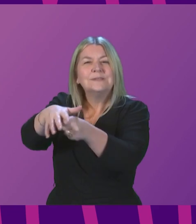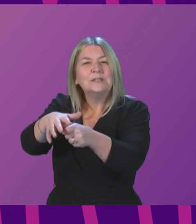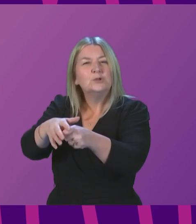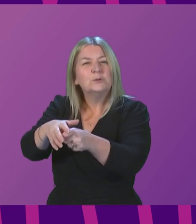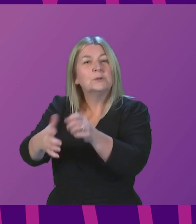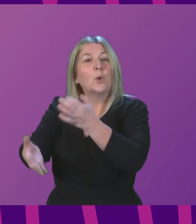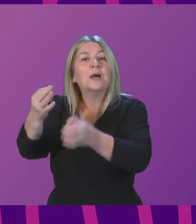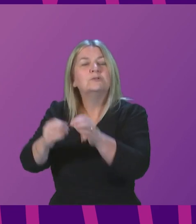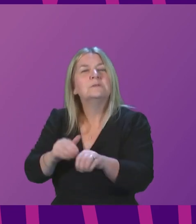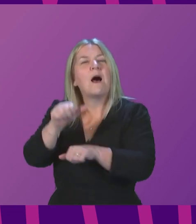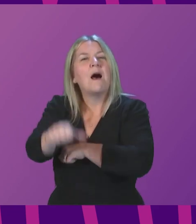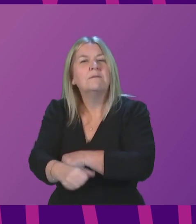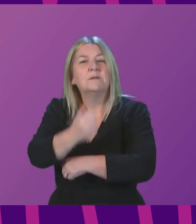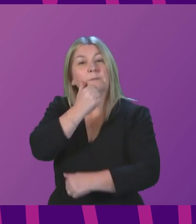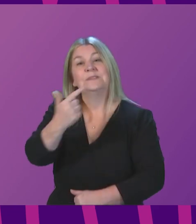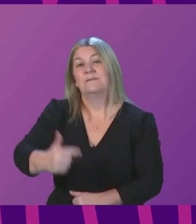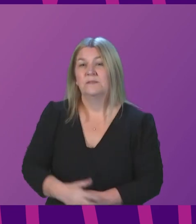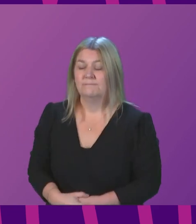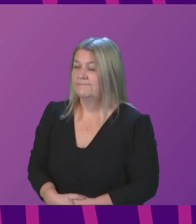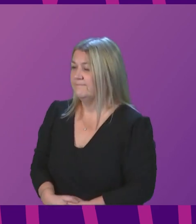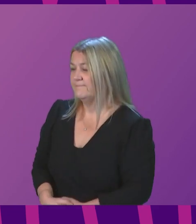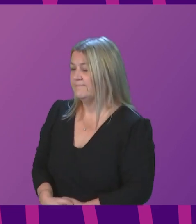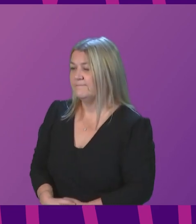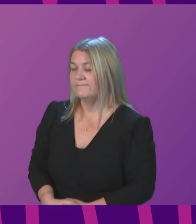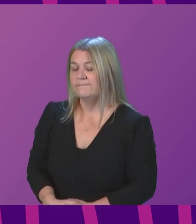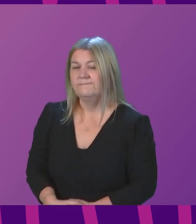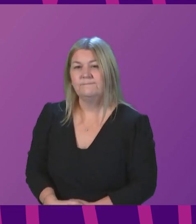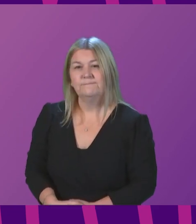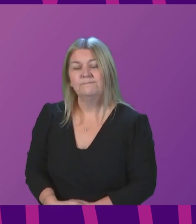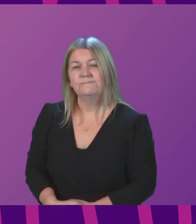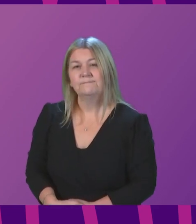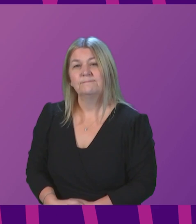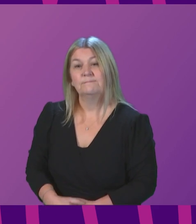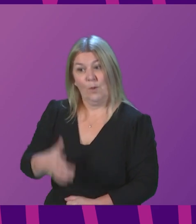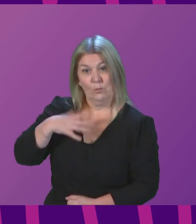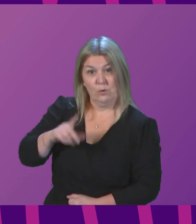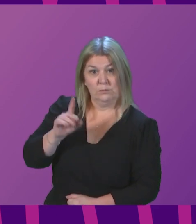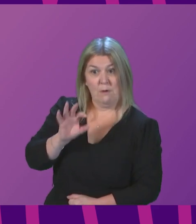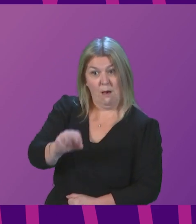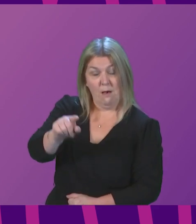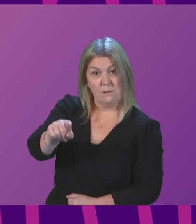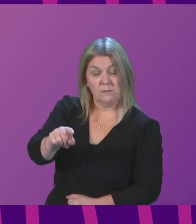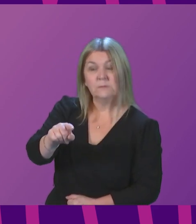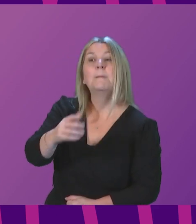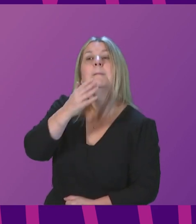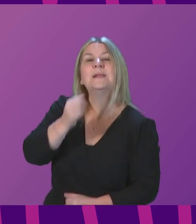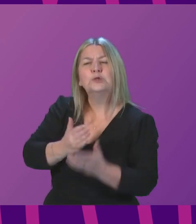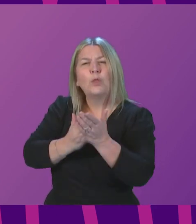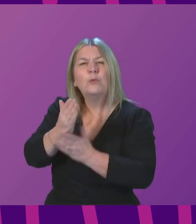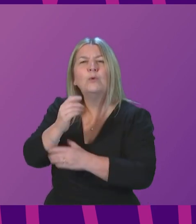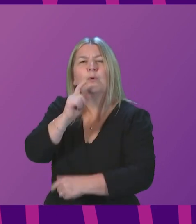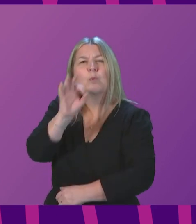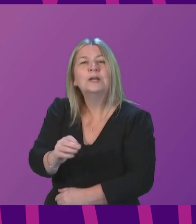Question 7. Members wishing to ask such a question, such a supplementary, please press your request to speak buttons during